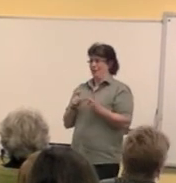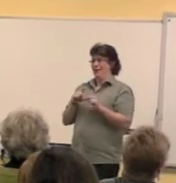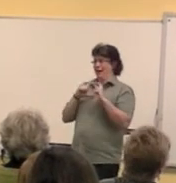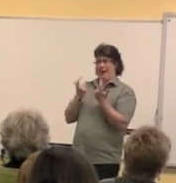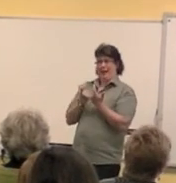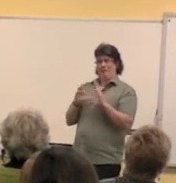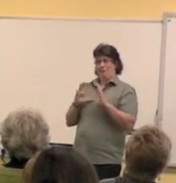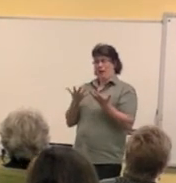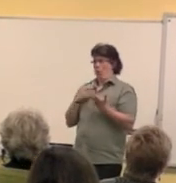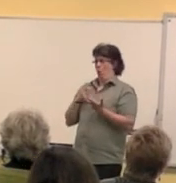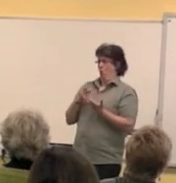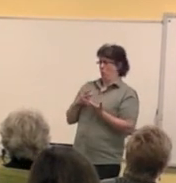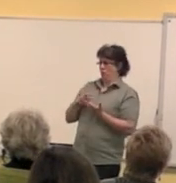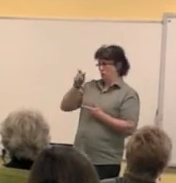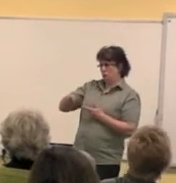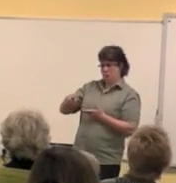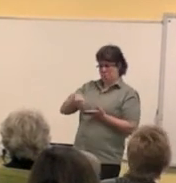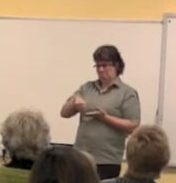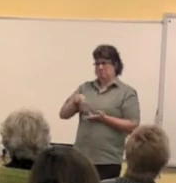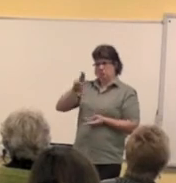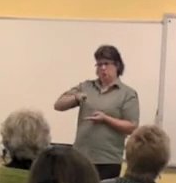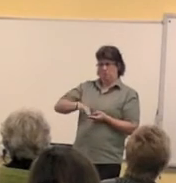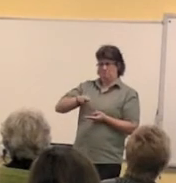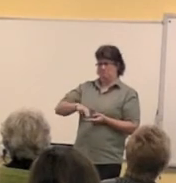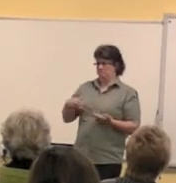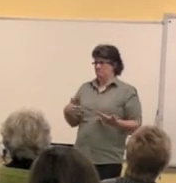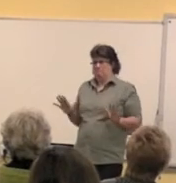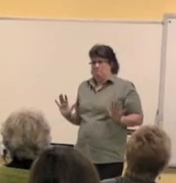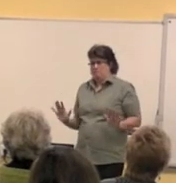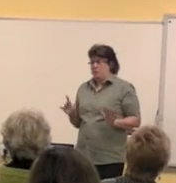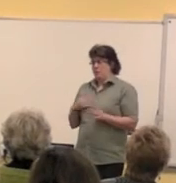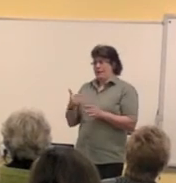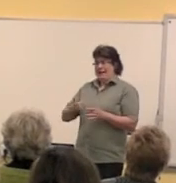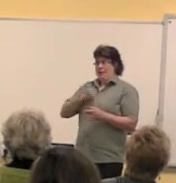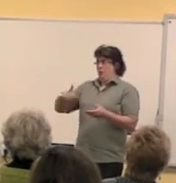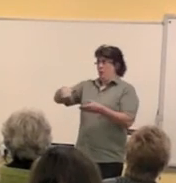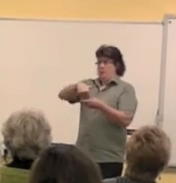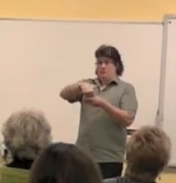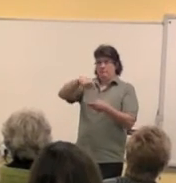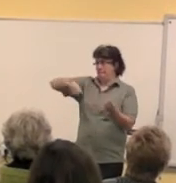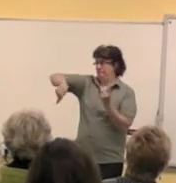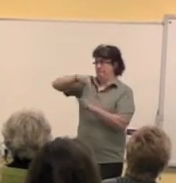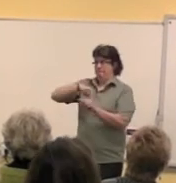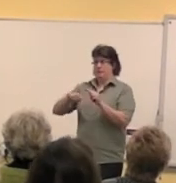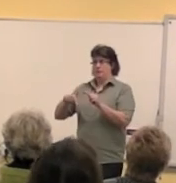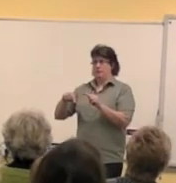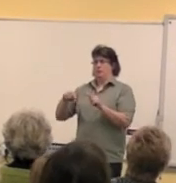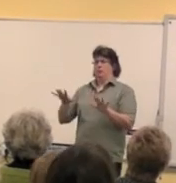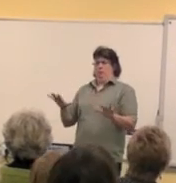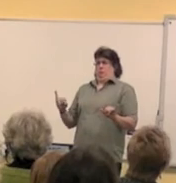So this is a vector from our member, where we get to the completing task of two, after both of